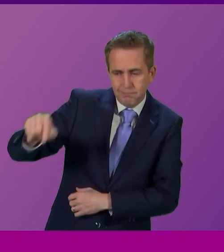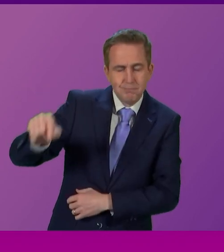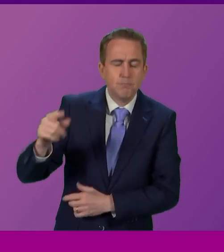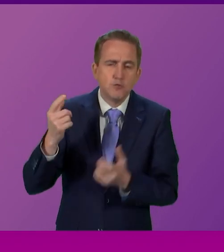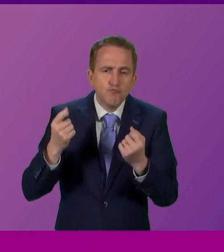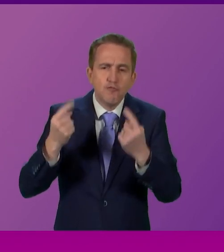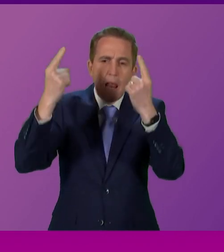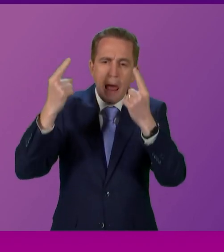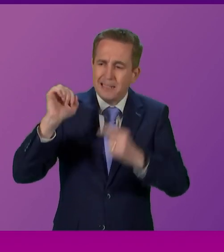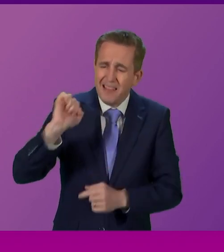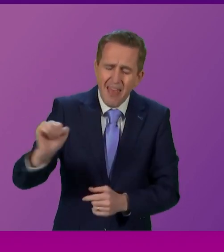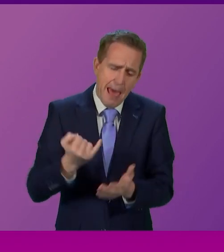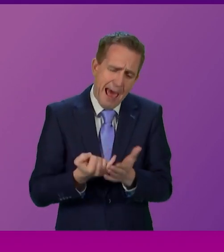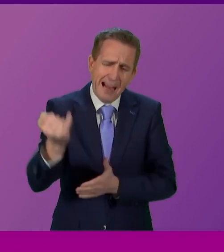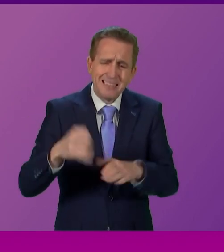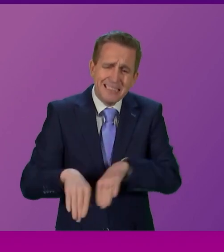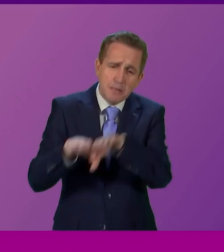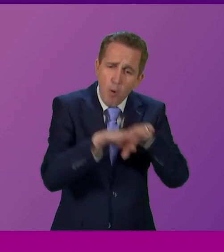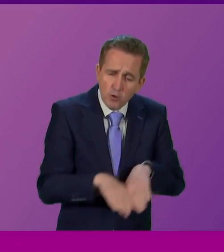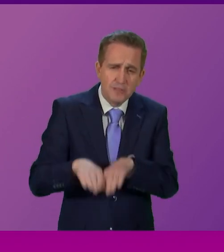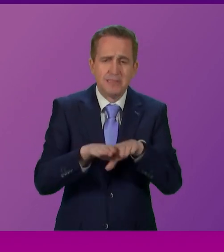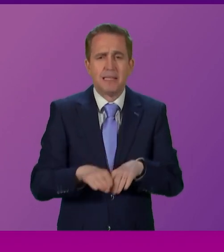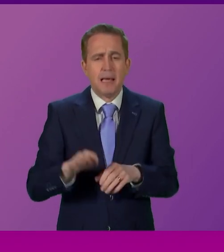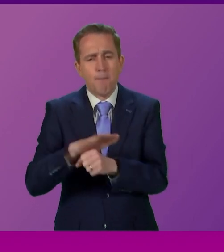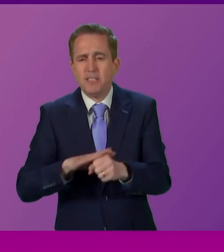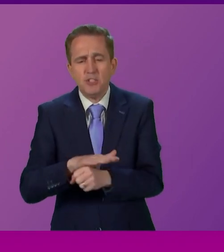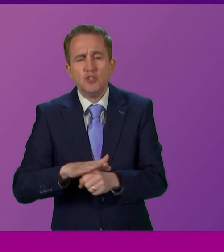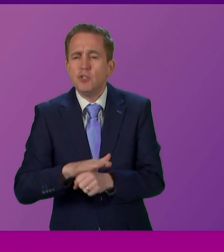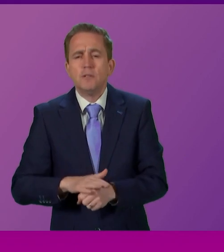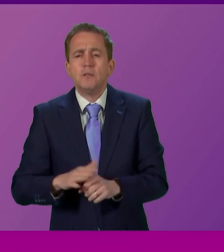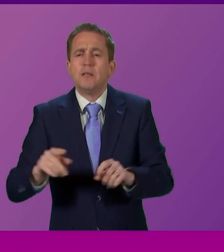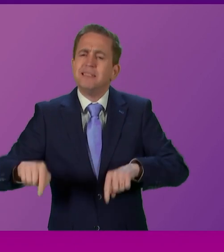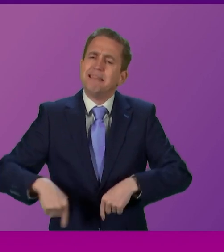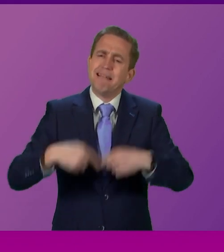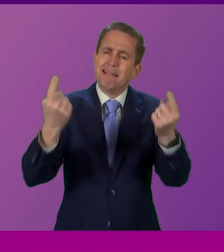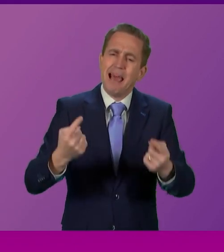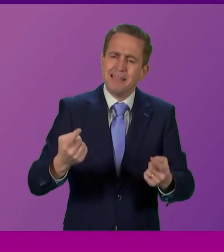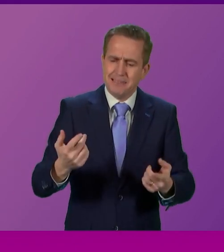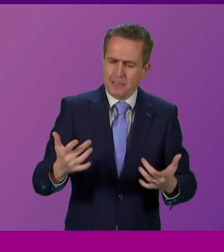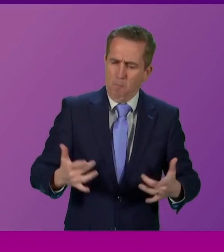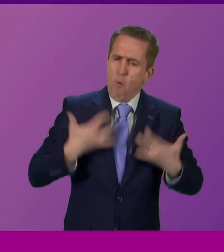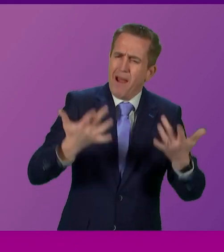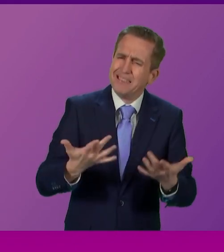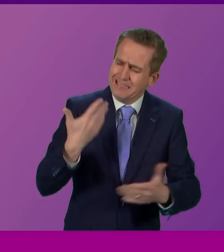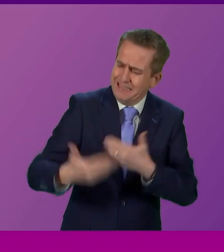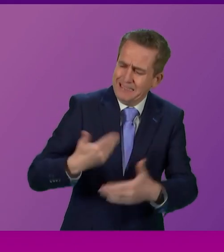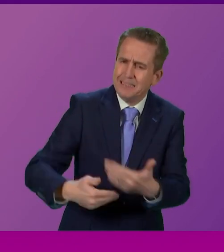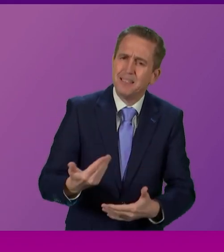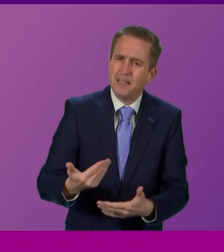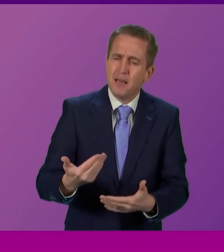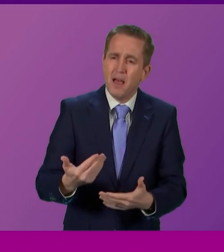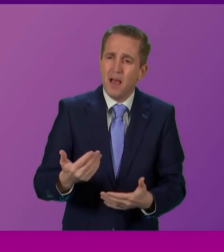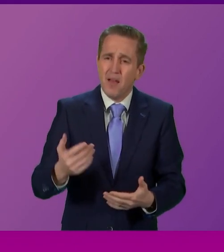-democratic, nonsensical and unsustainable stance is immoral and honestly making our case for us. Our voices